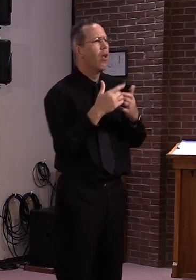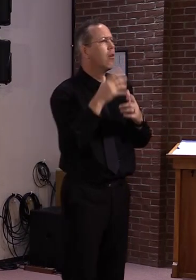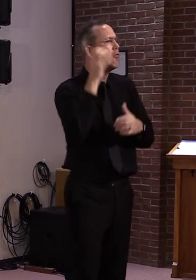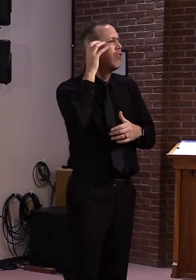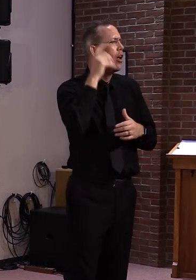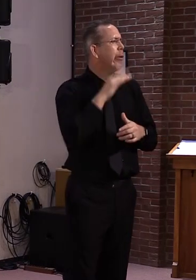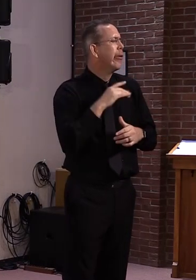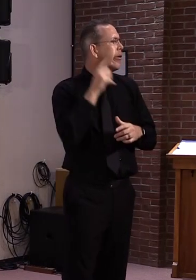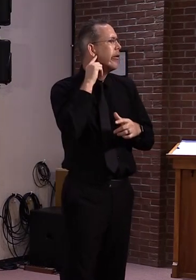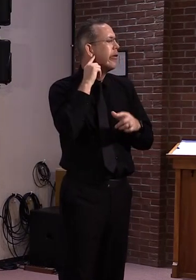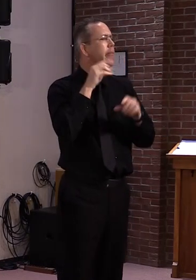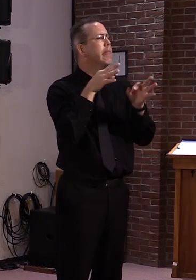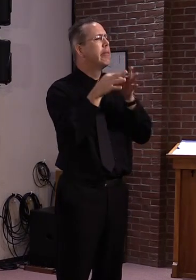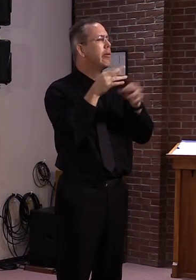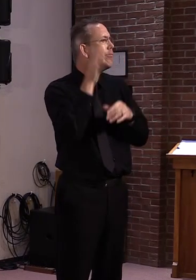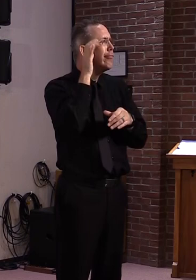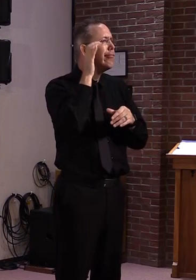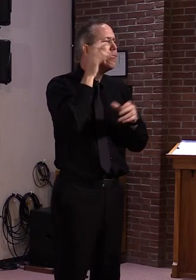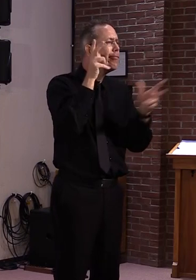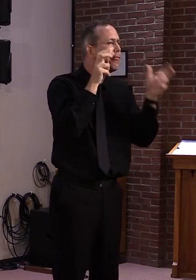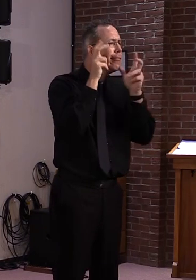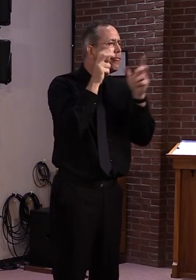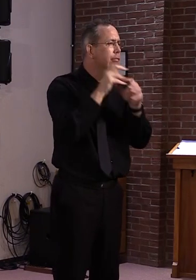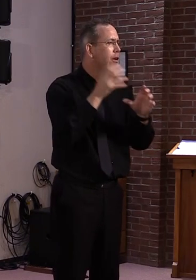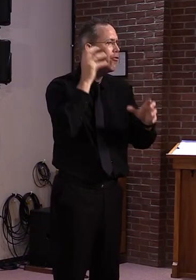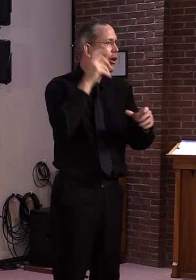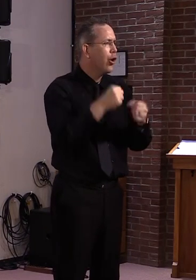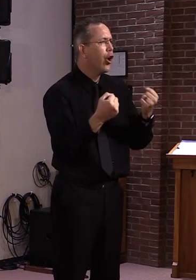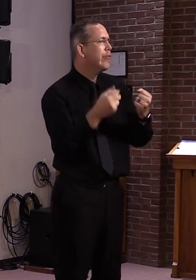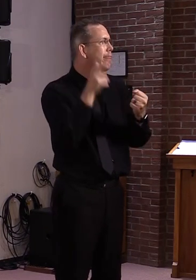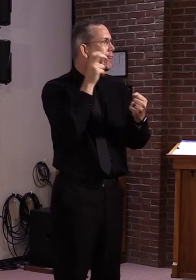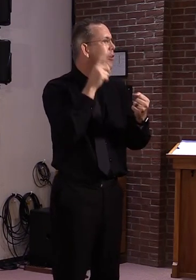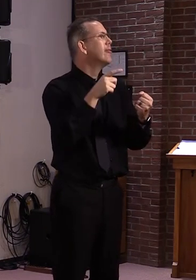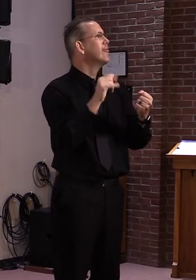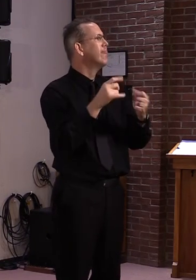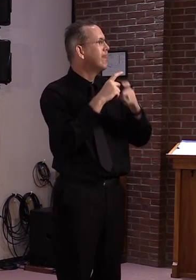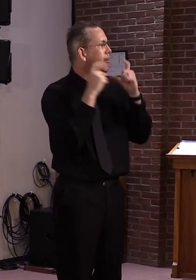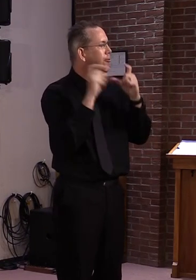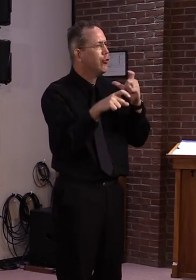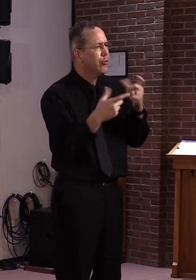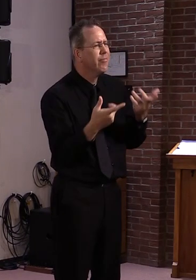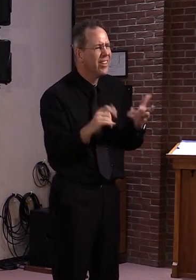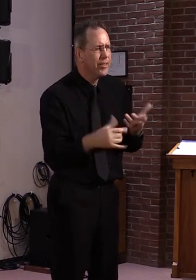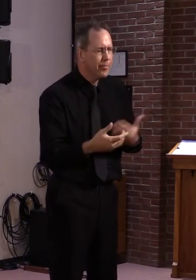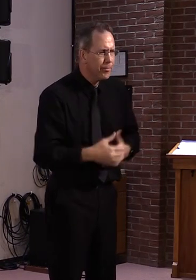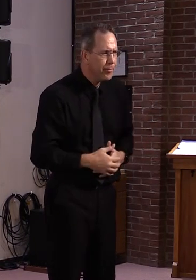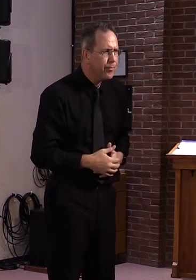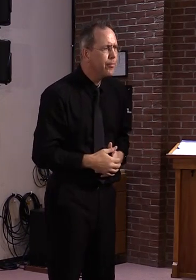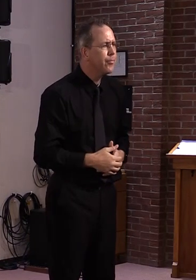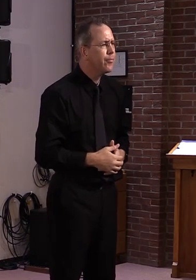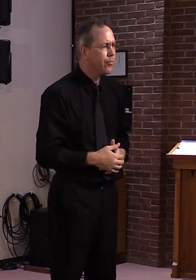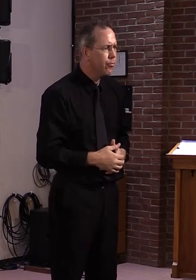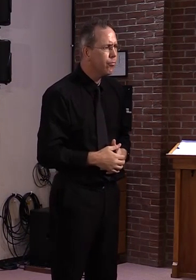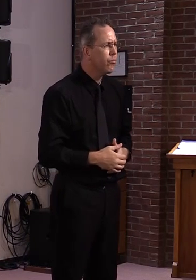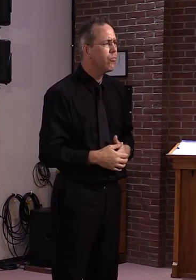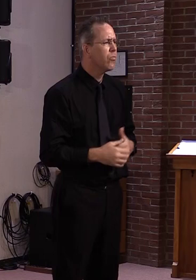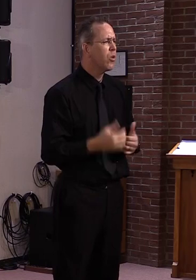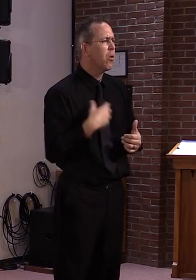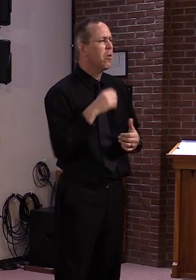is essential is making sure that we hit all those groups that